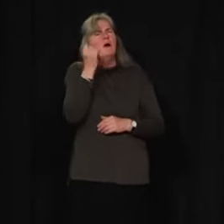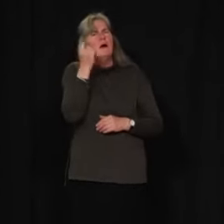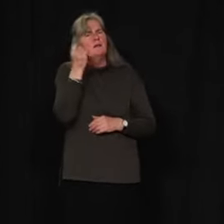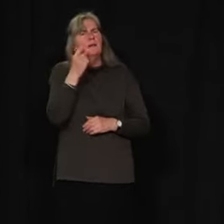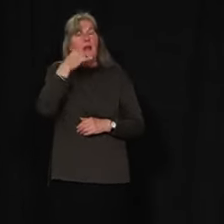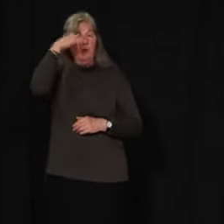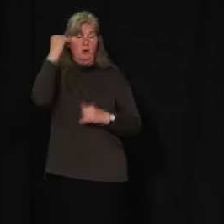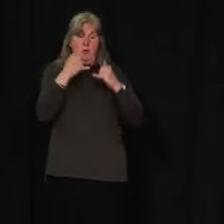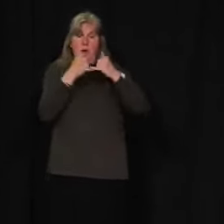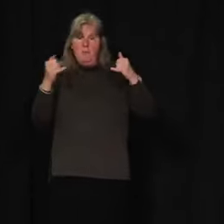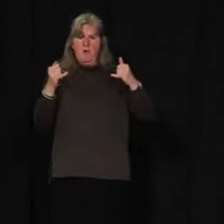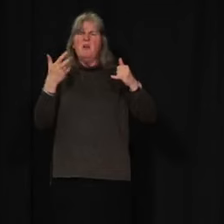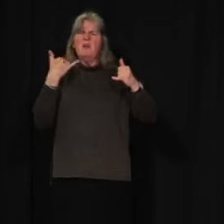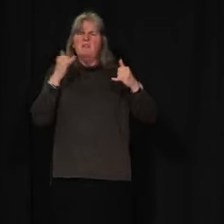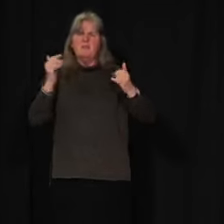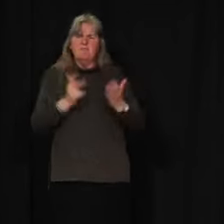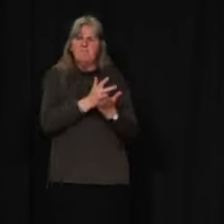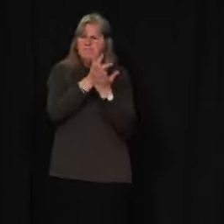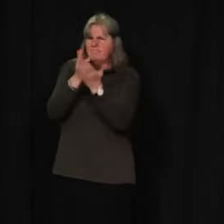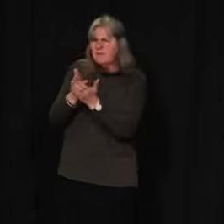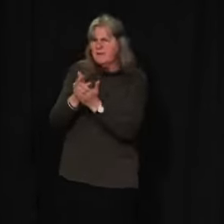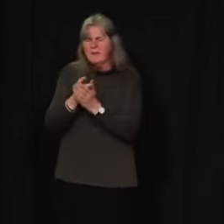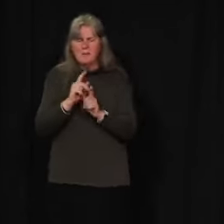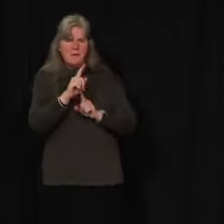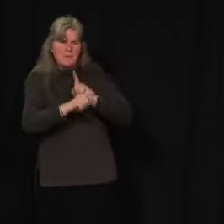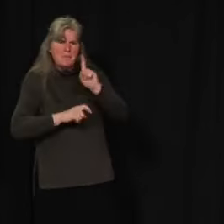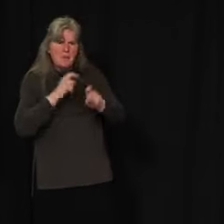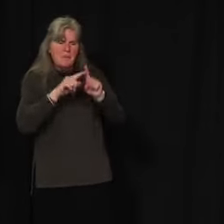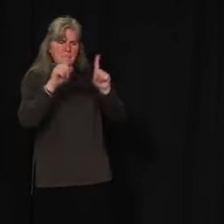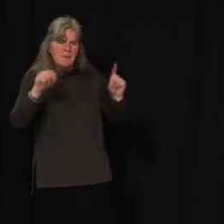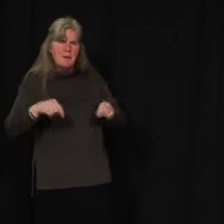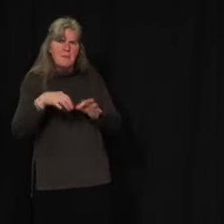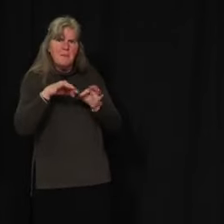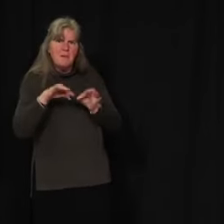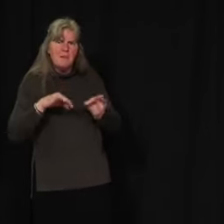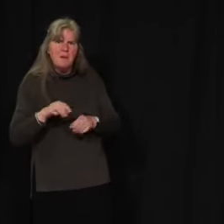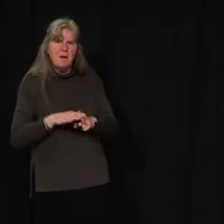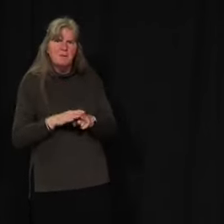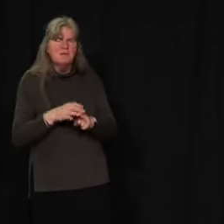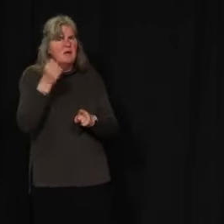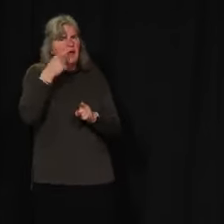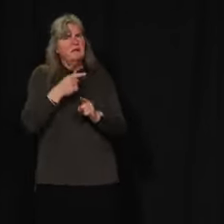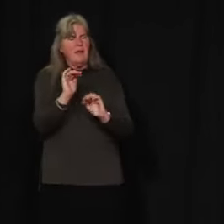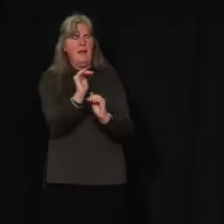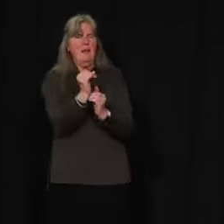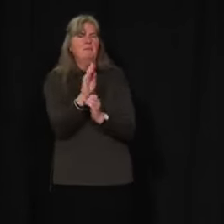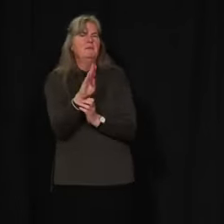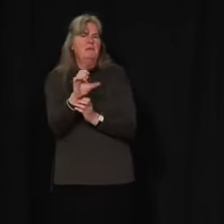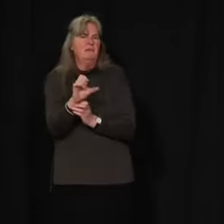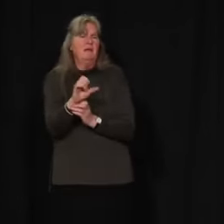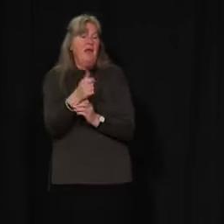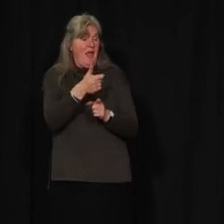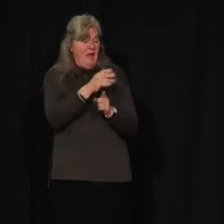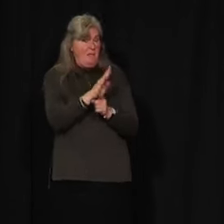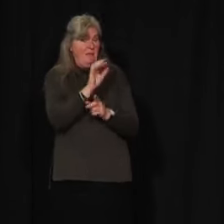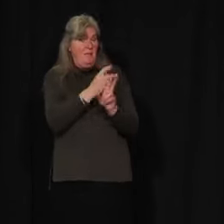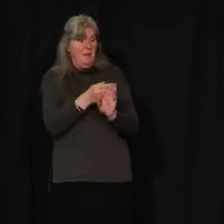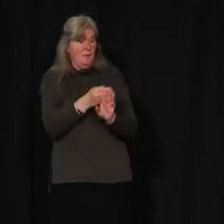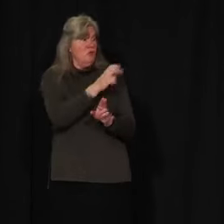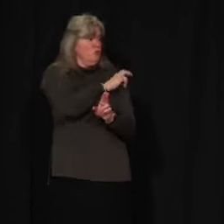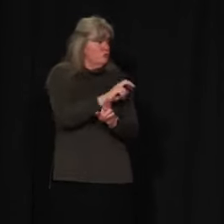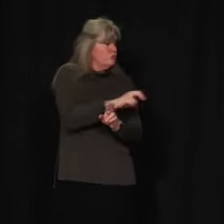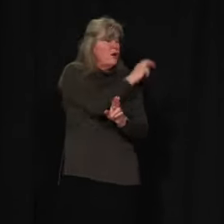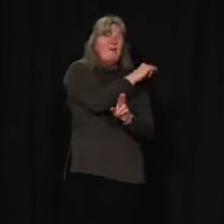still occur to ensure that the BC folks have not been out of their province in the previous two weeks and otherwise are informed at the